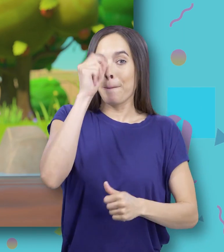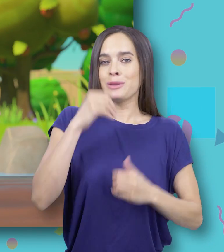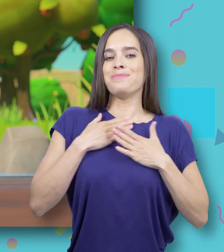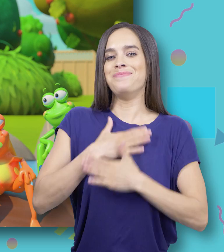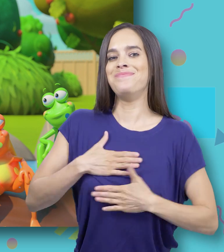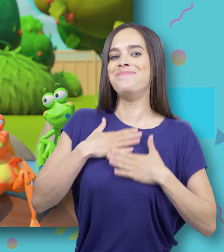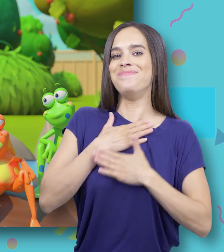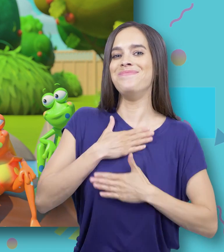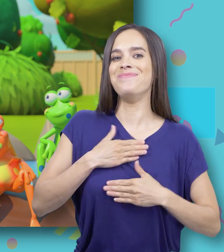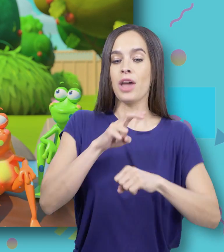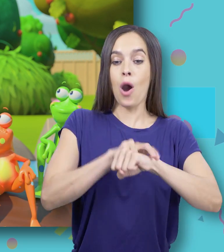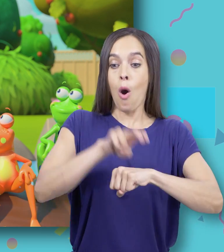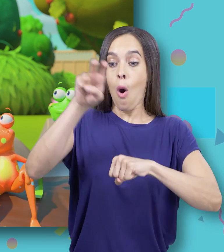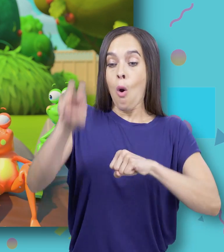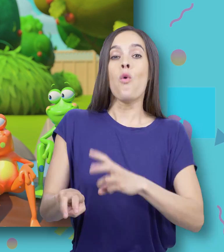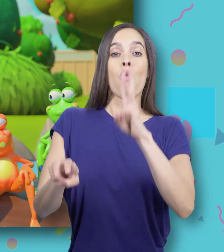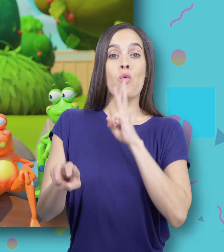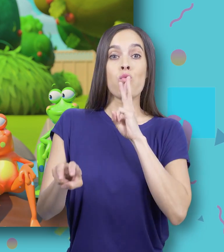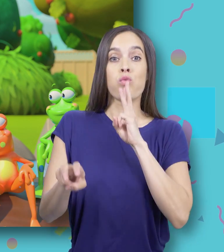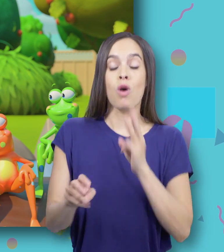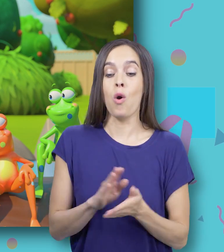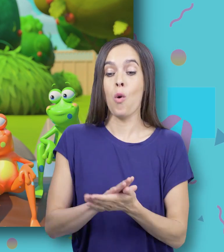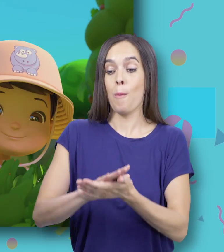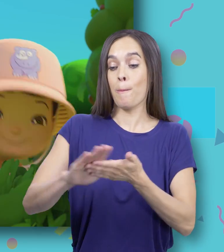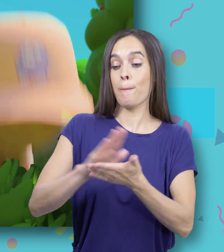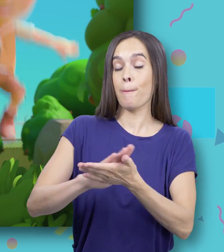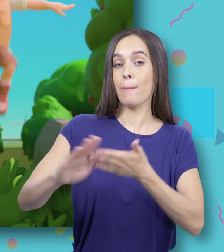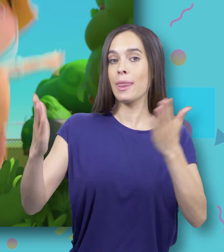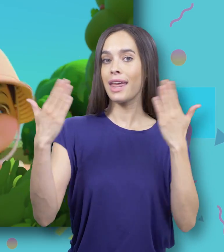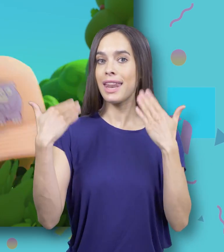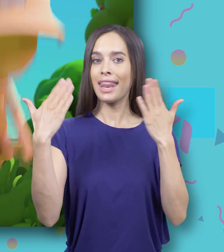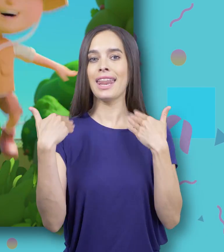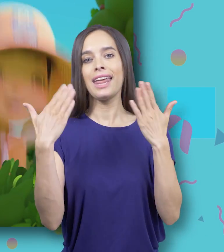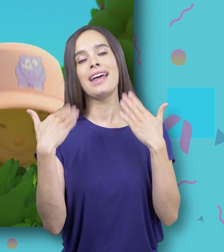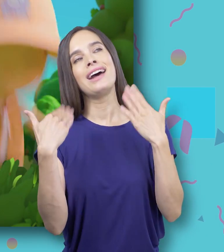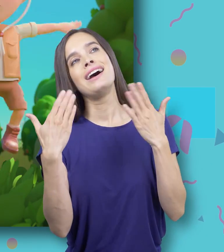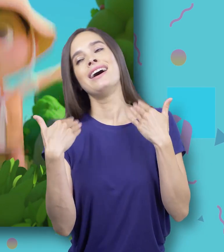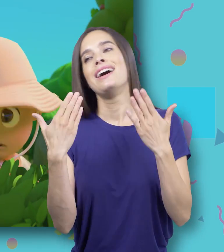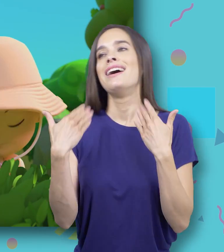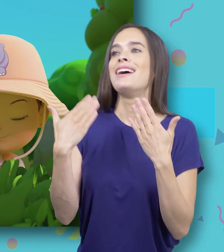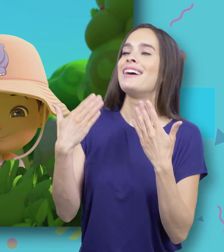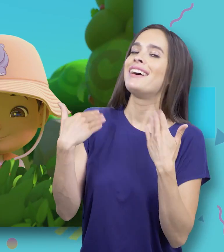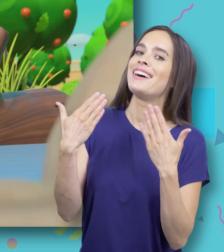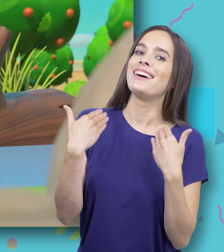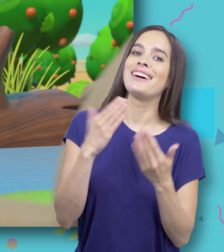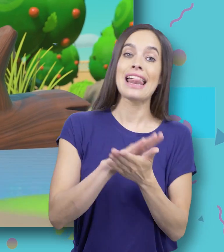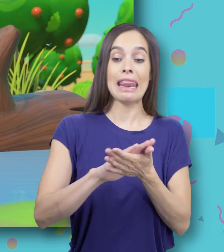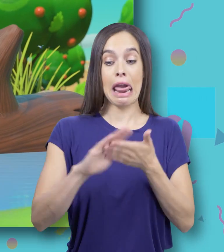yum! One jumped into the pool Where it was nice and cool Now there are three